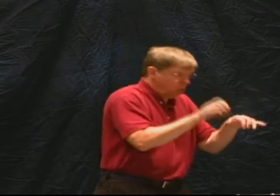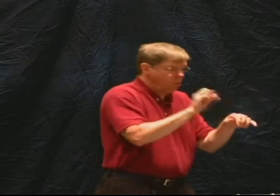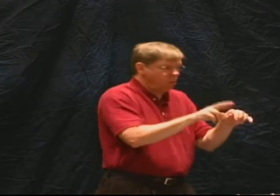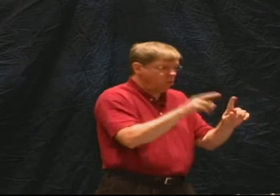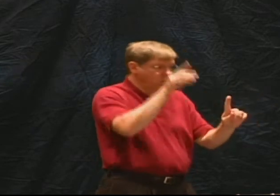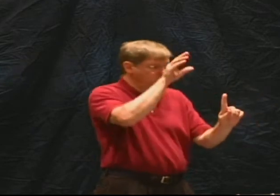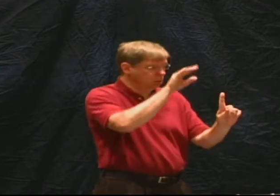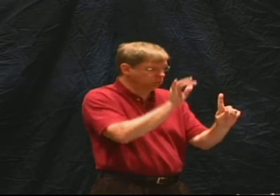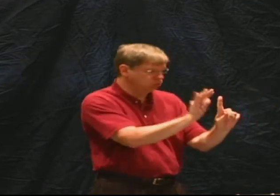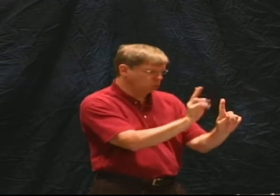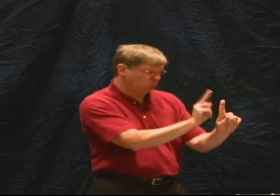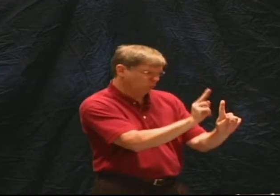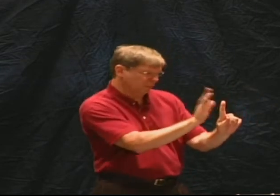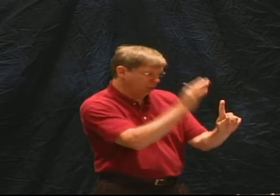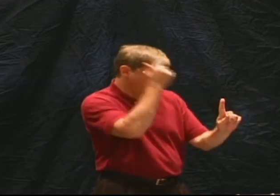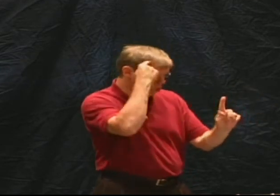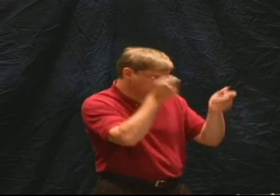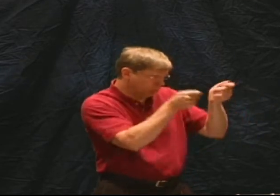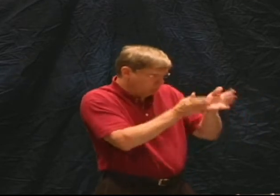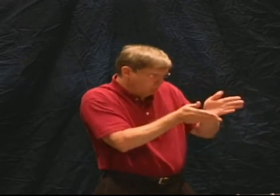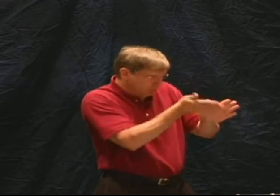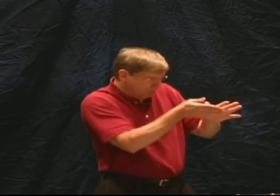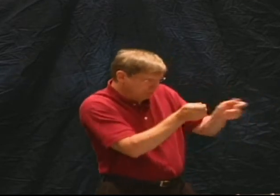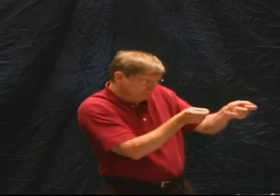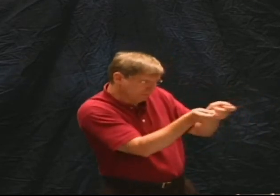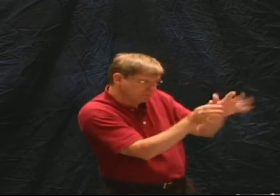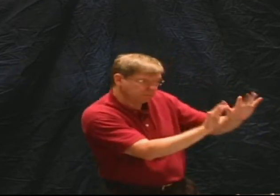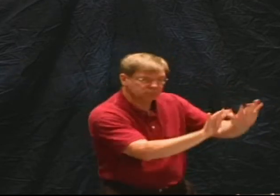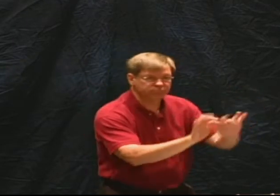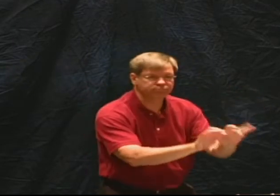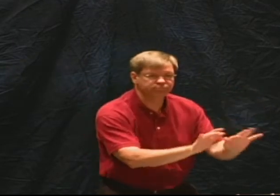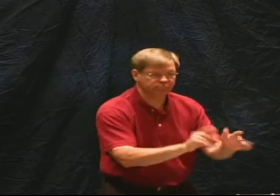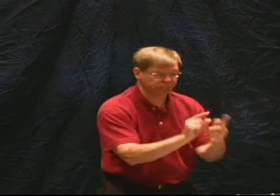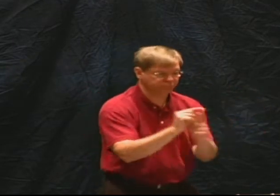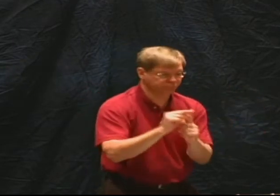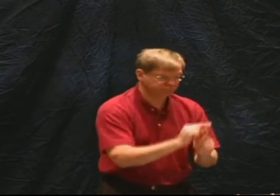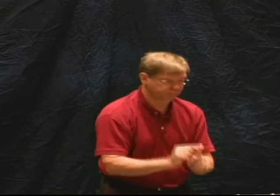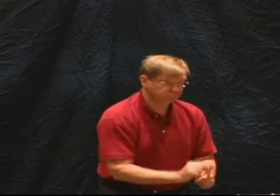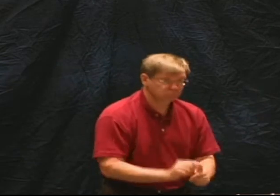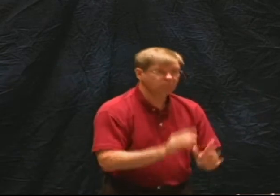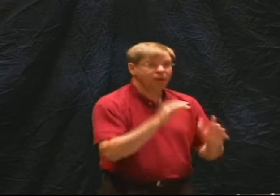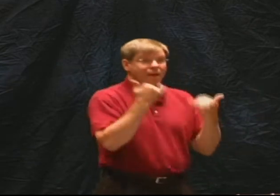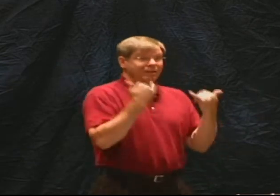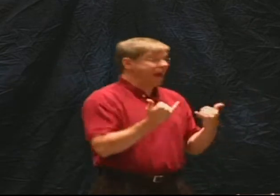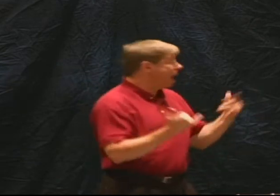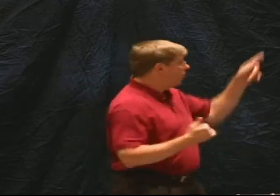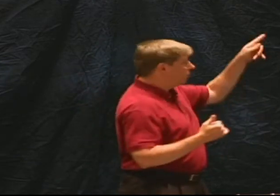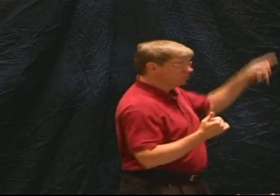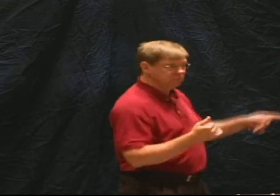So, again, looking at the relationship of the authors to the Scripture, is this that God inspires